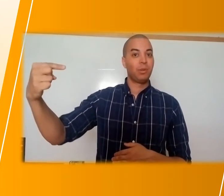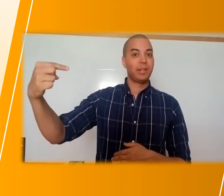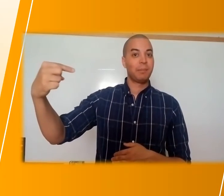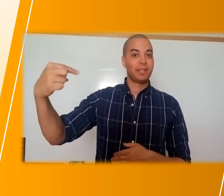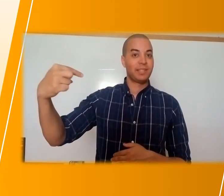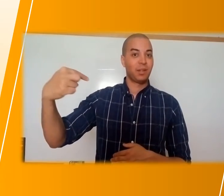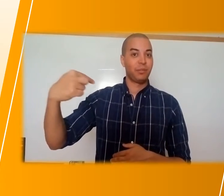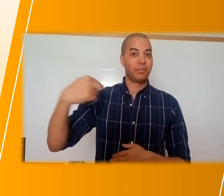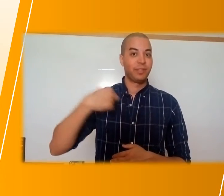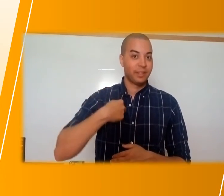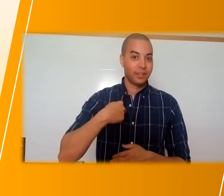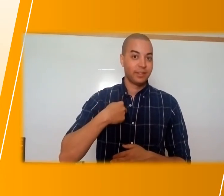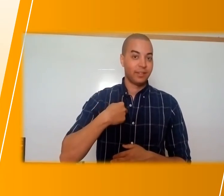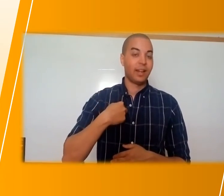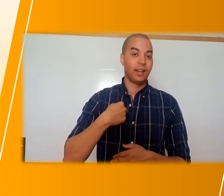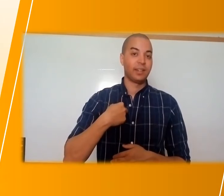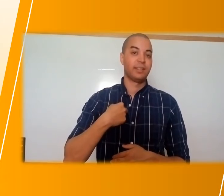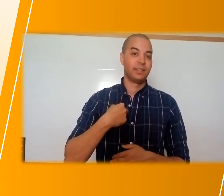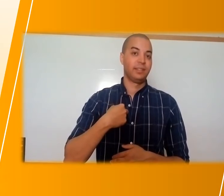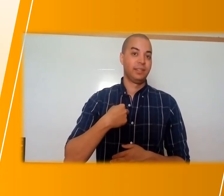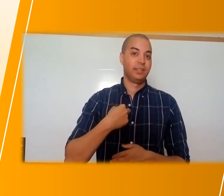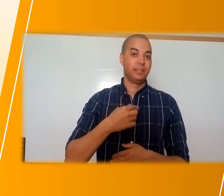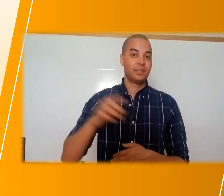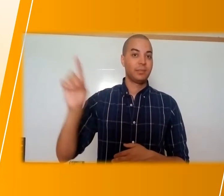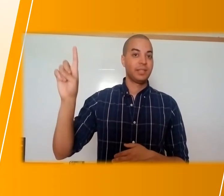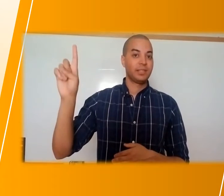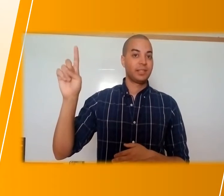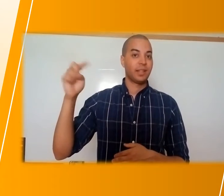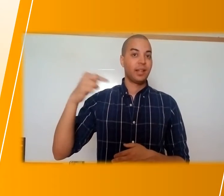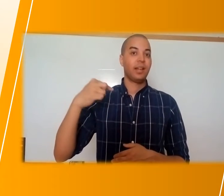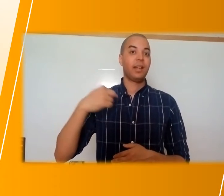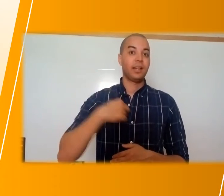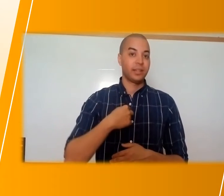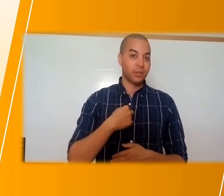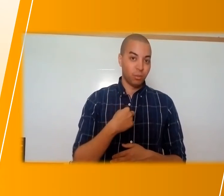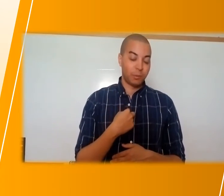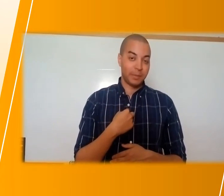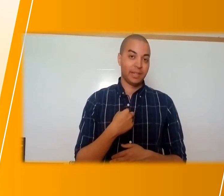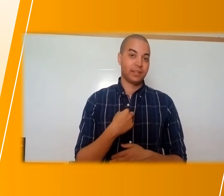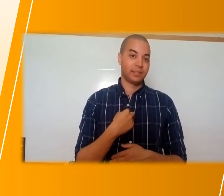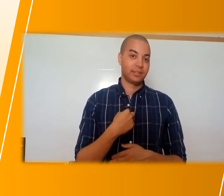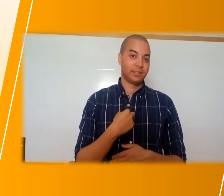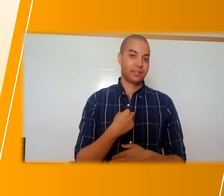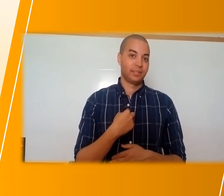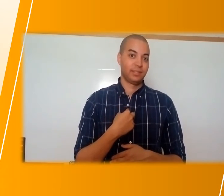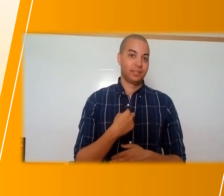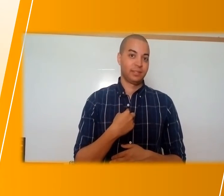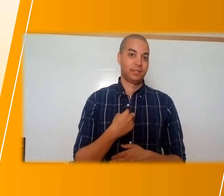means I or me.